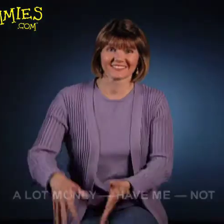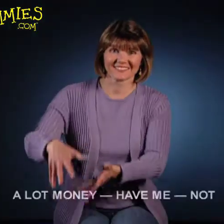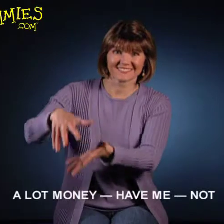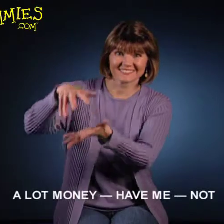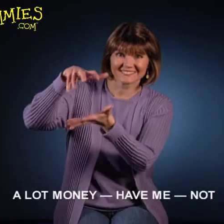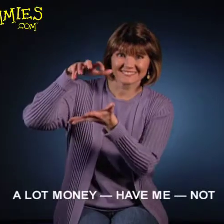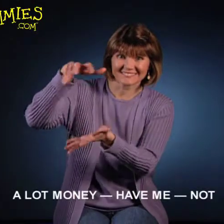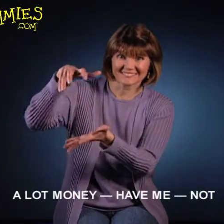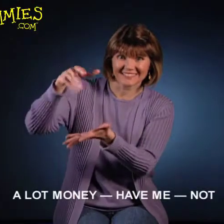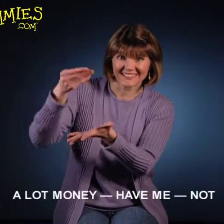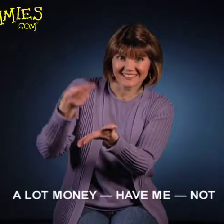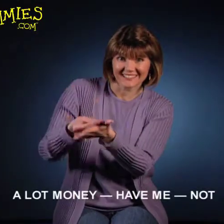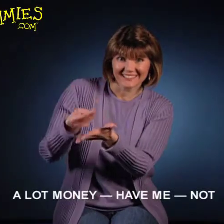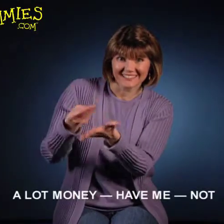I didn't bring much money.